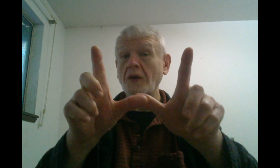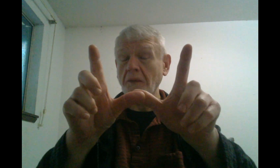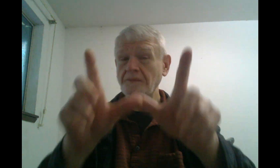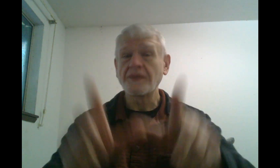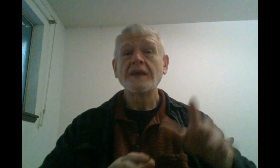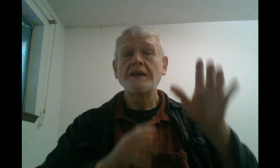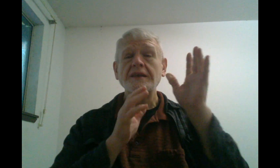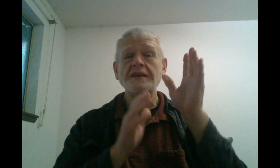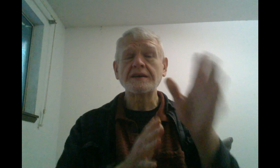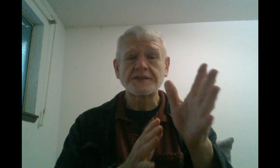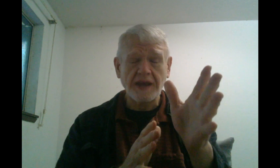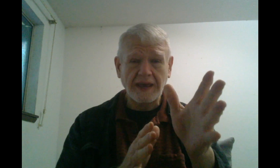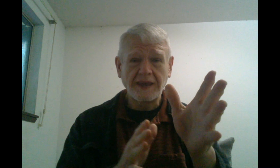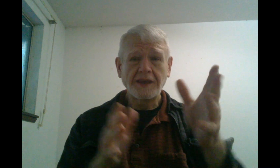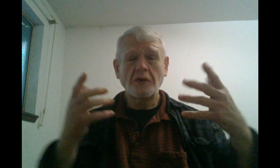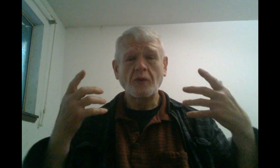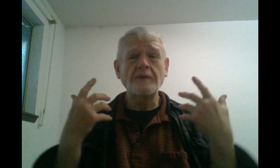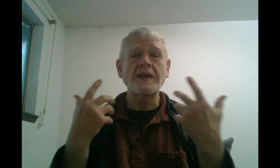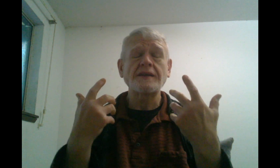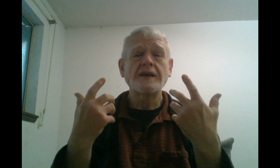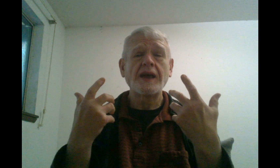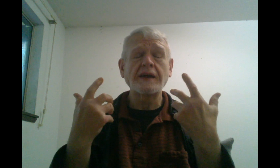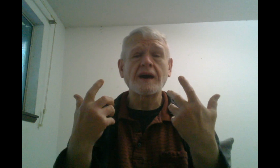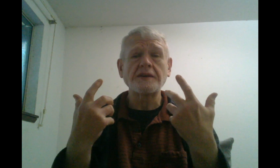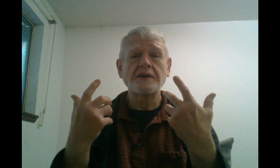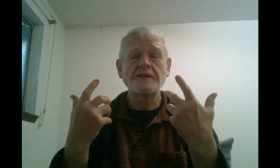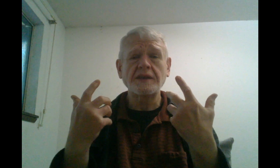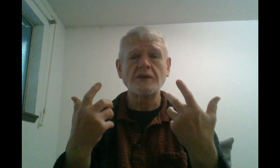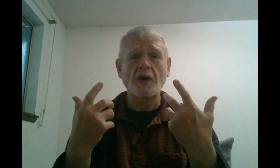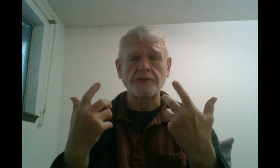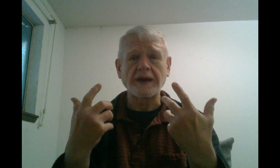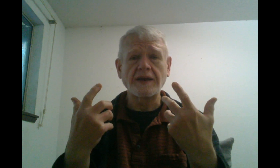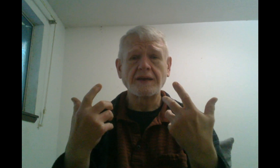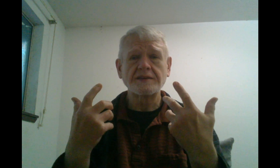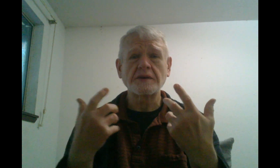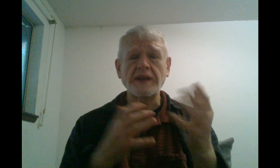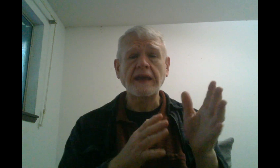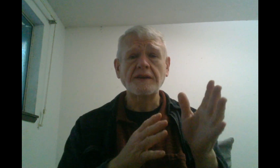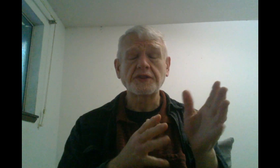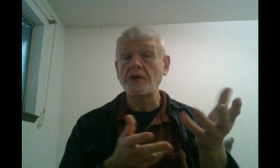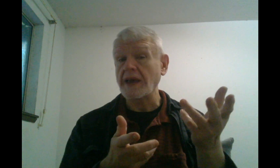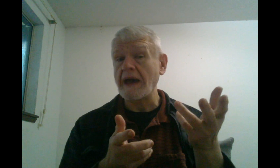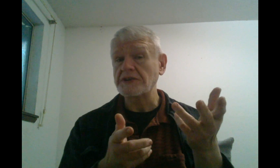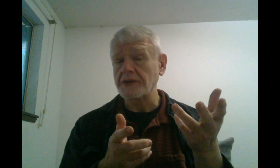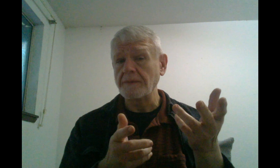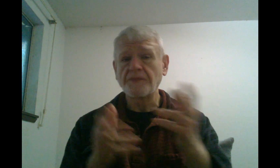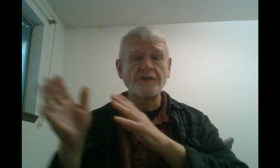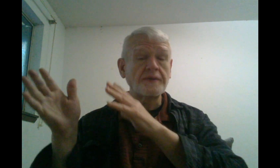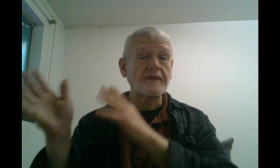yesterday, we went and got the U-Haul truck. So, at 8.30, actually, from the